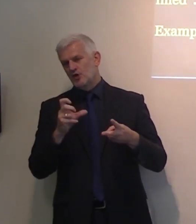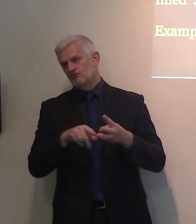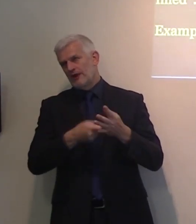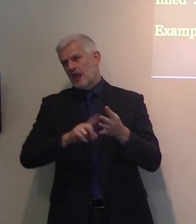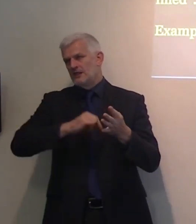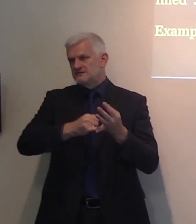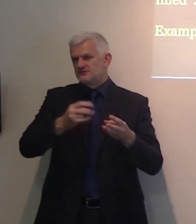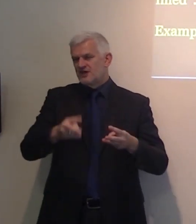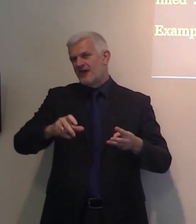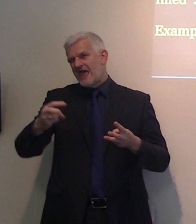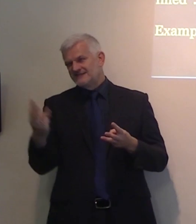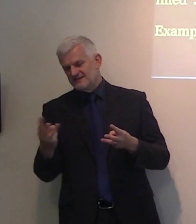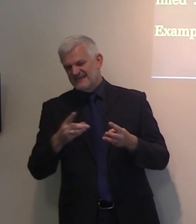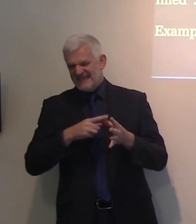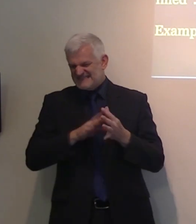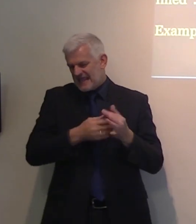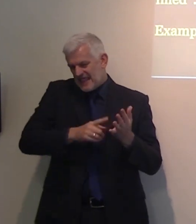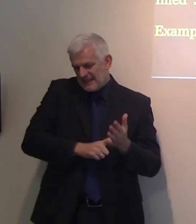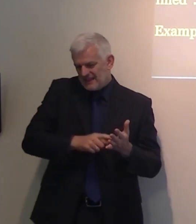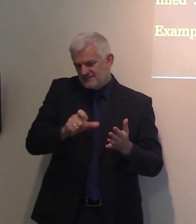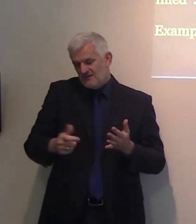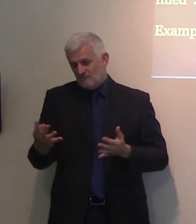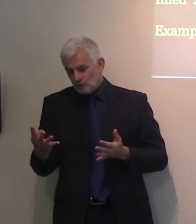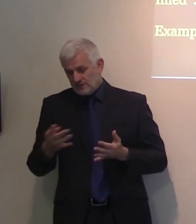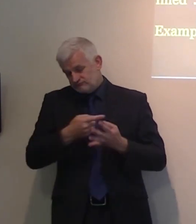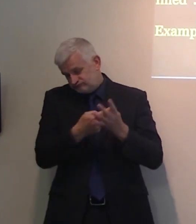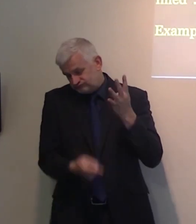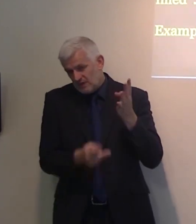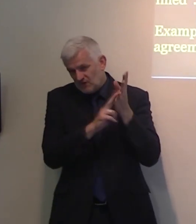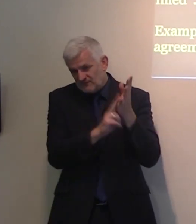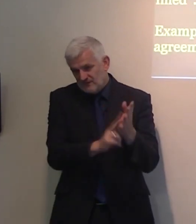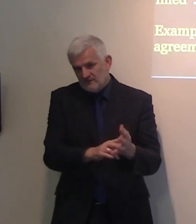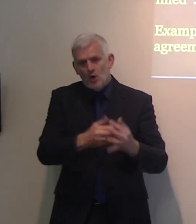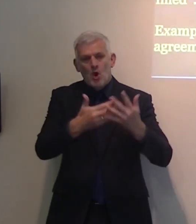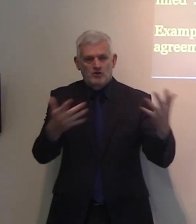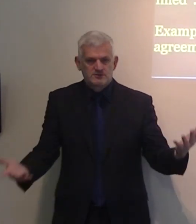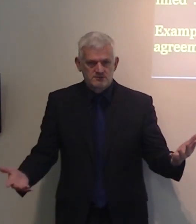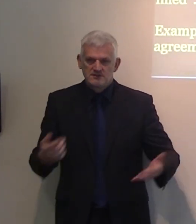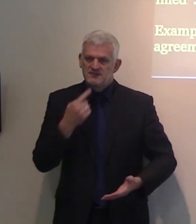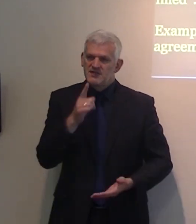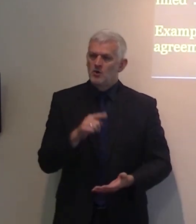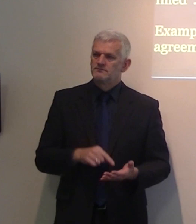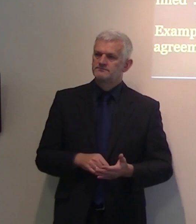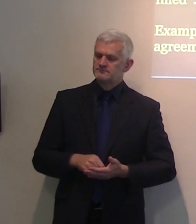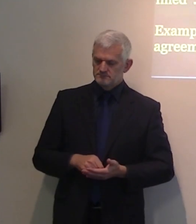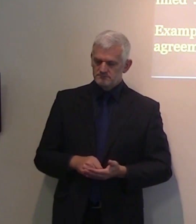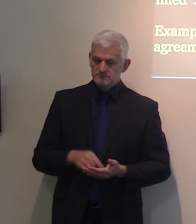Ezekiel 43. In all those verses or chapters, you find that the covenant, sacrifices and